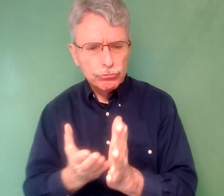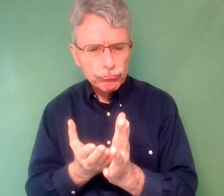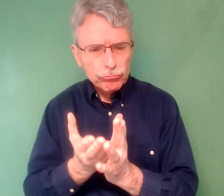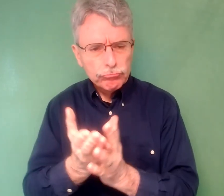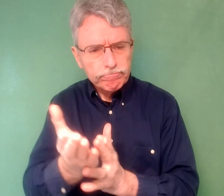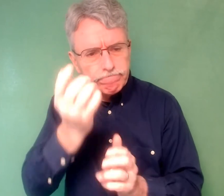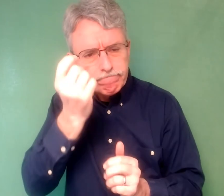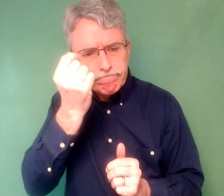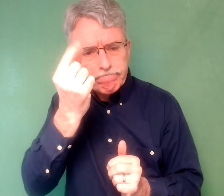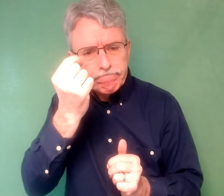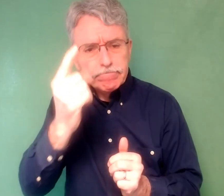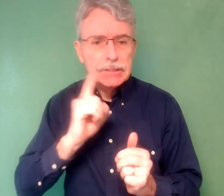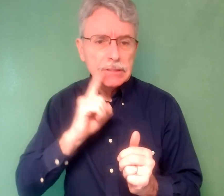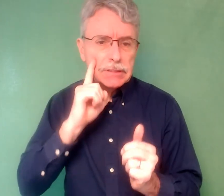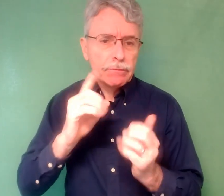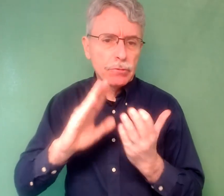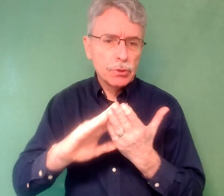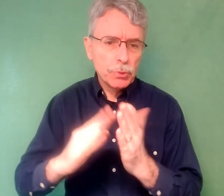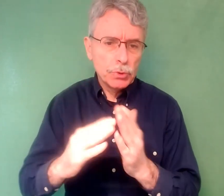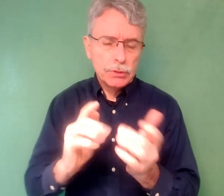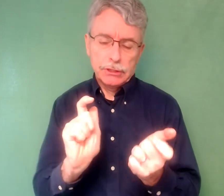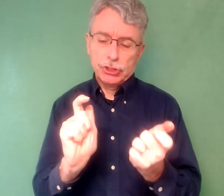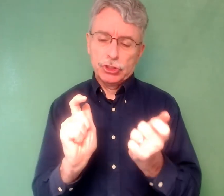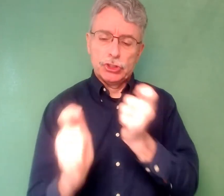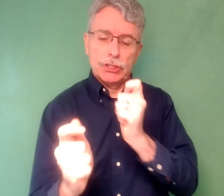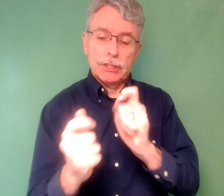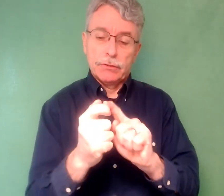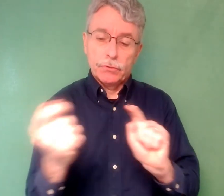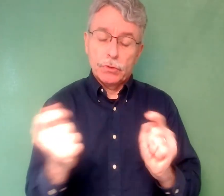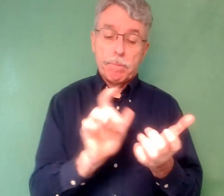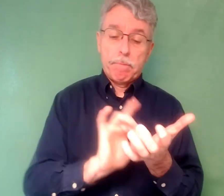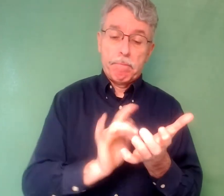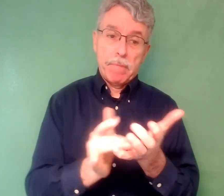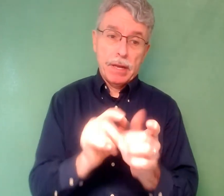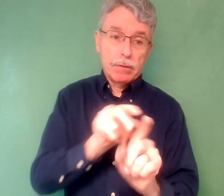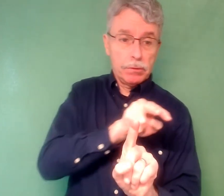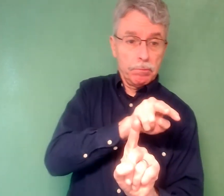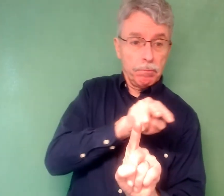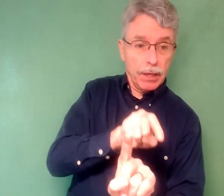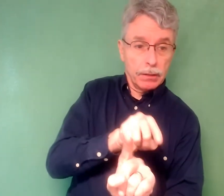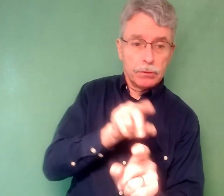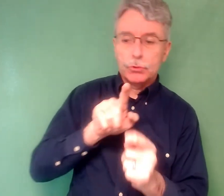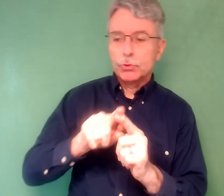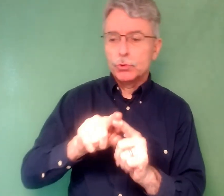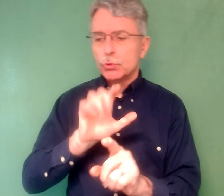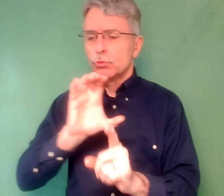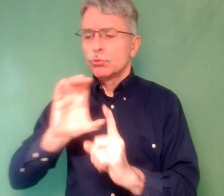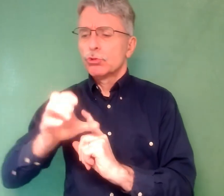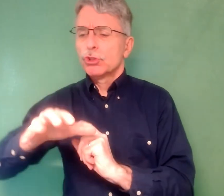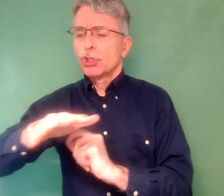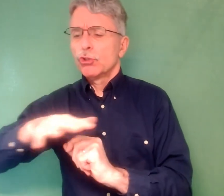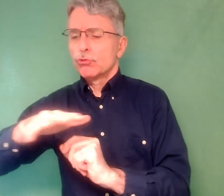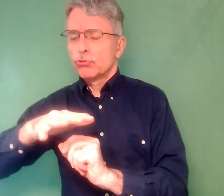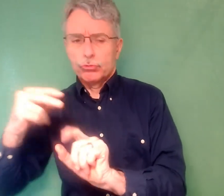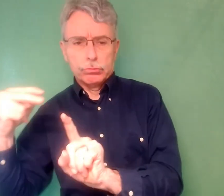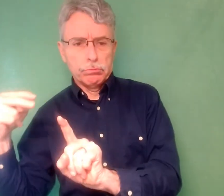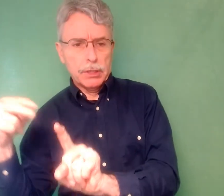as Parris, Kessler, and Martin understand the obligation government has to address medical conditions that affect the